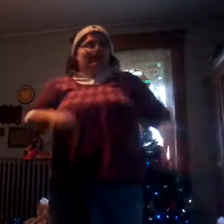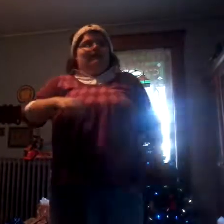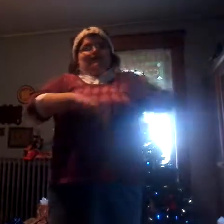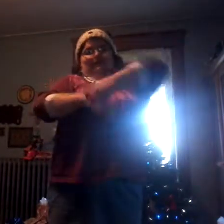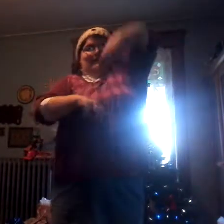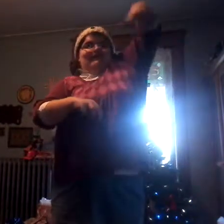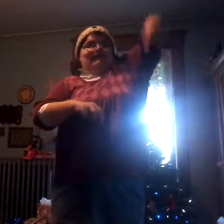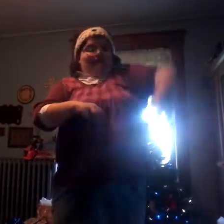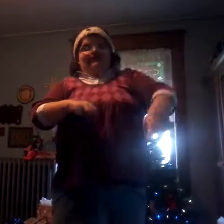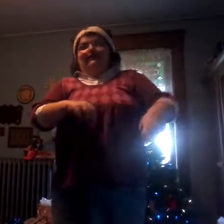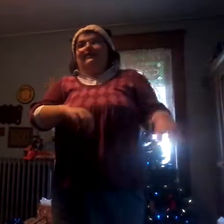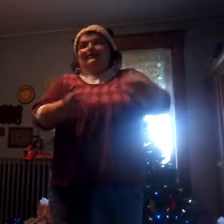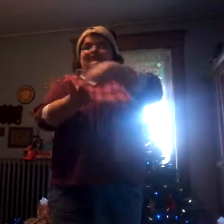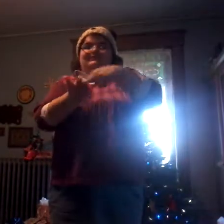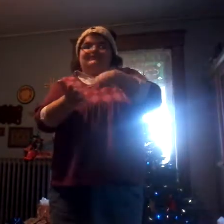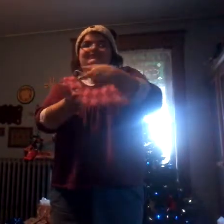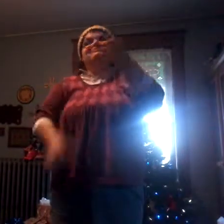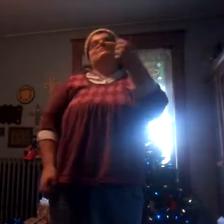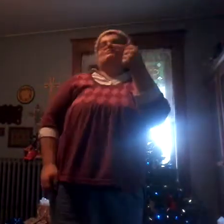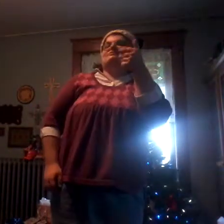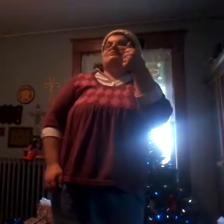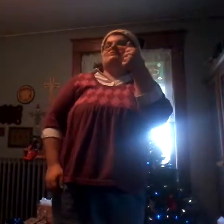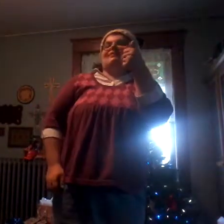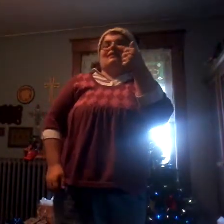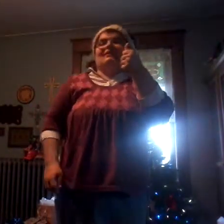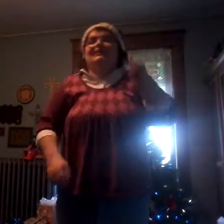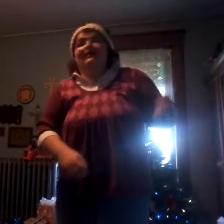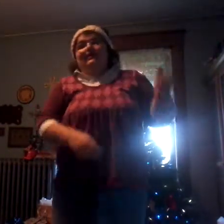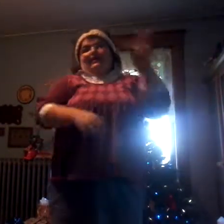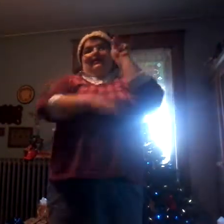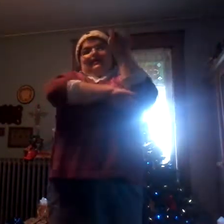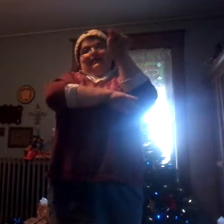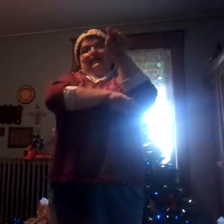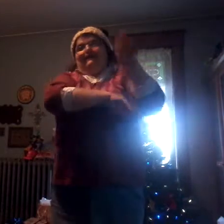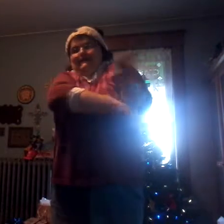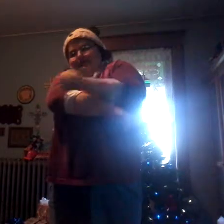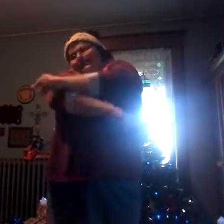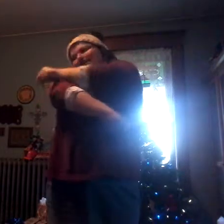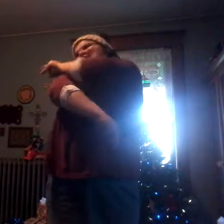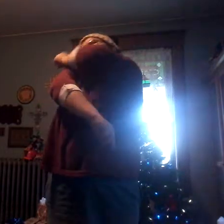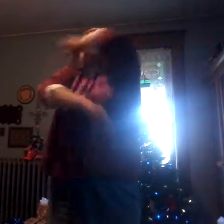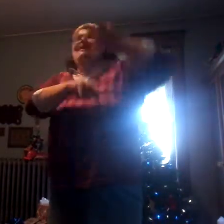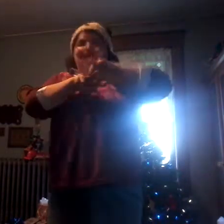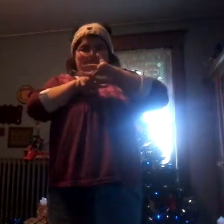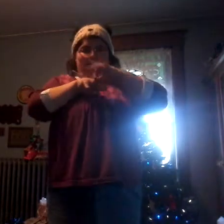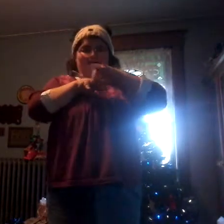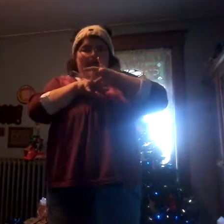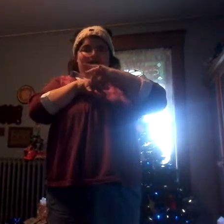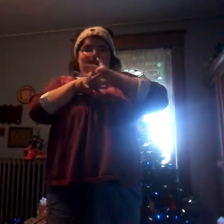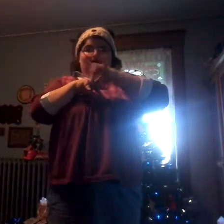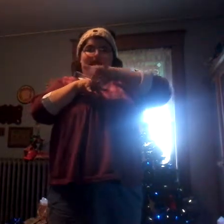gold